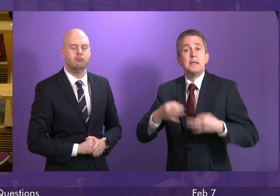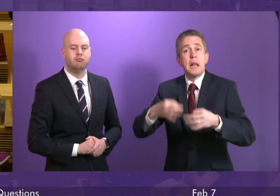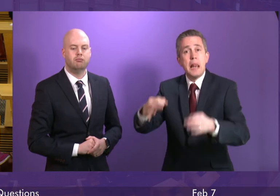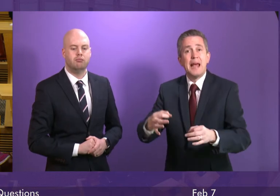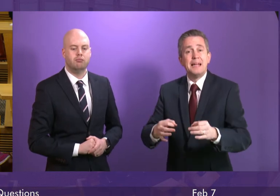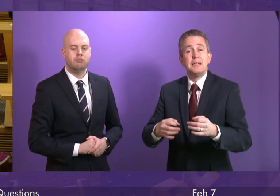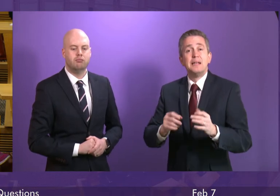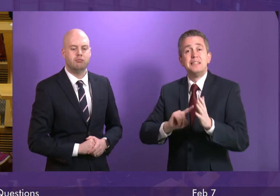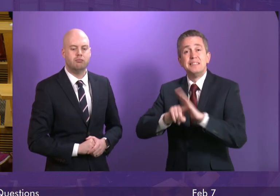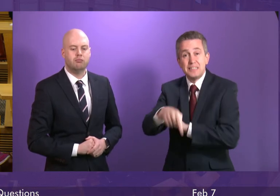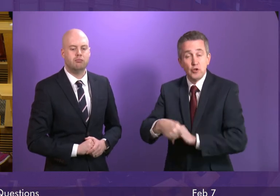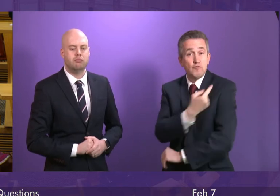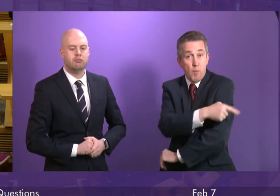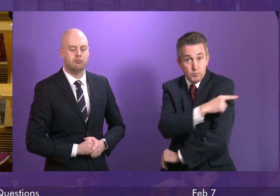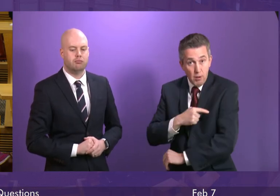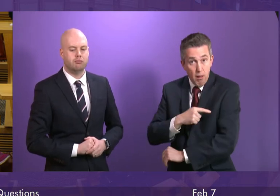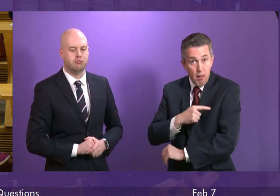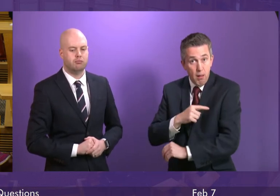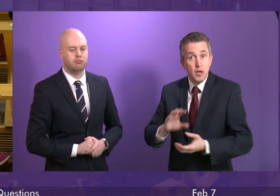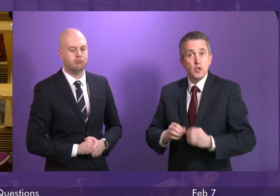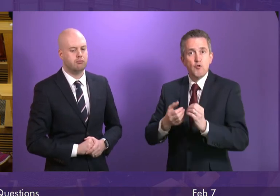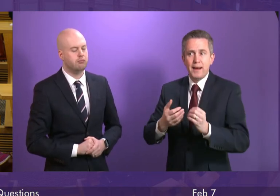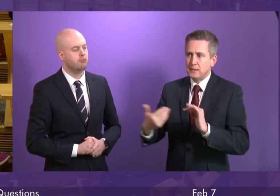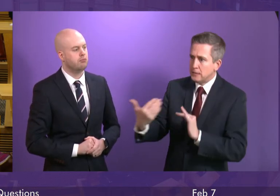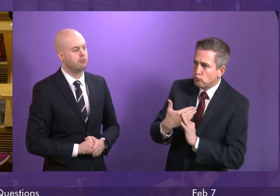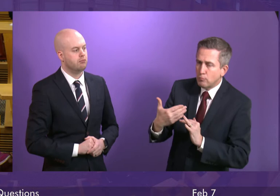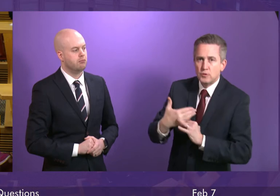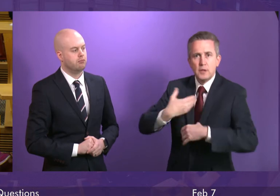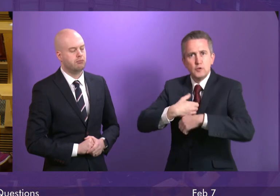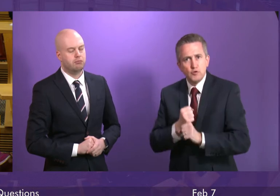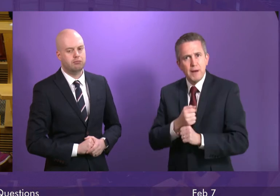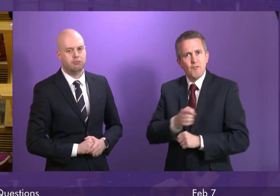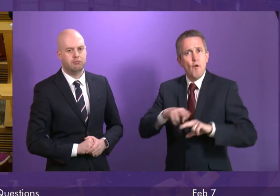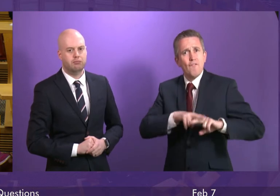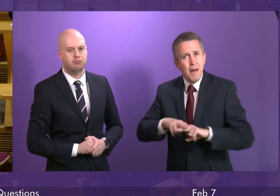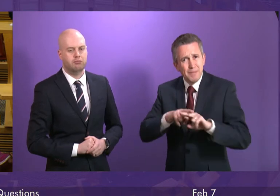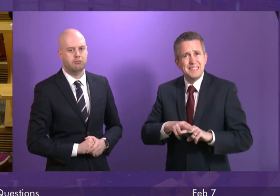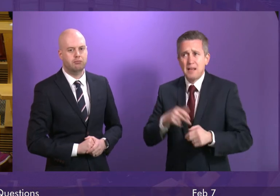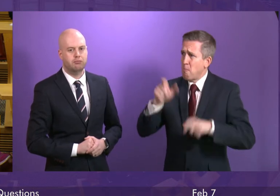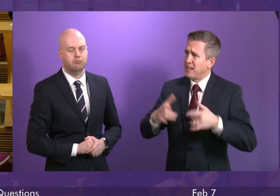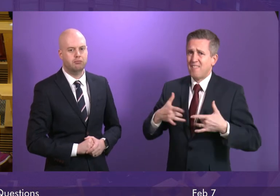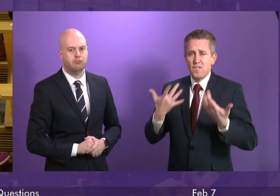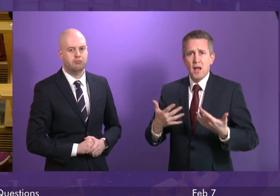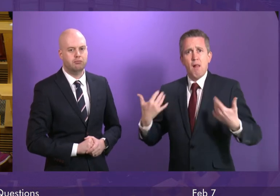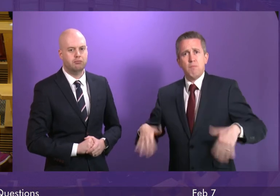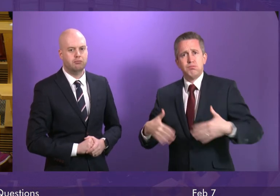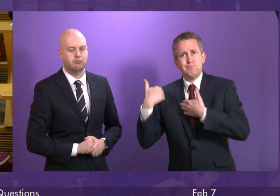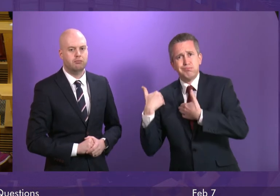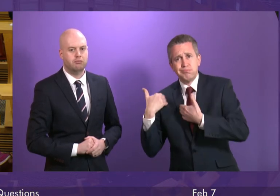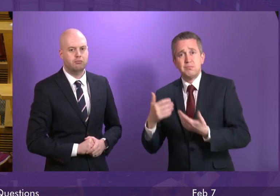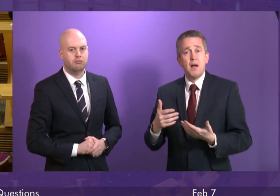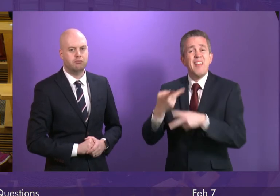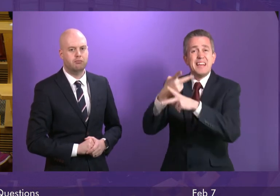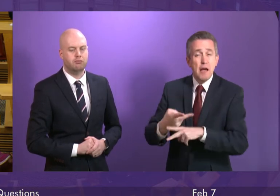a disruption and distress to patients and families, a burden on patients and their carers or